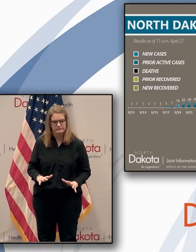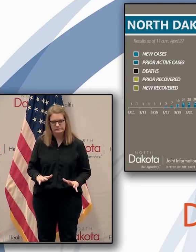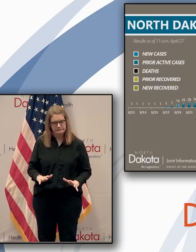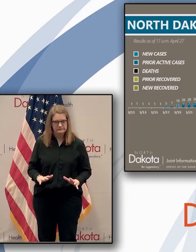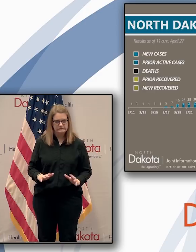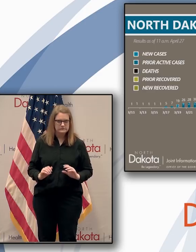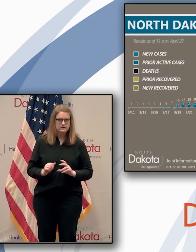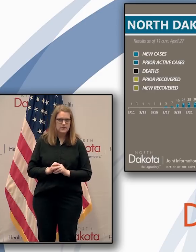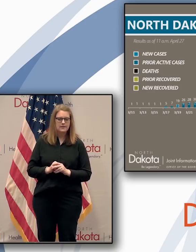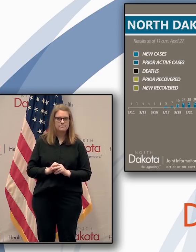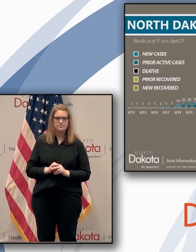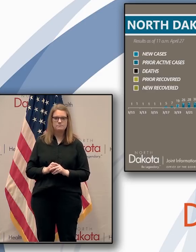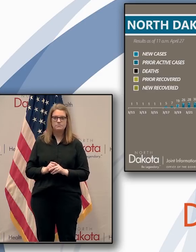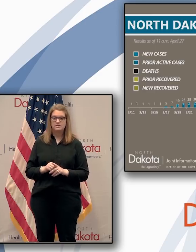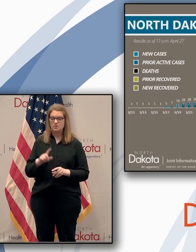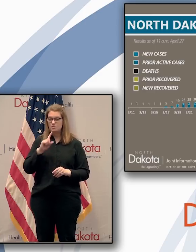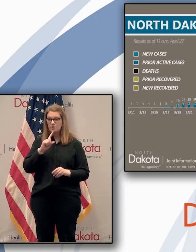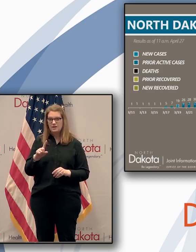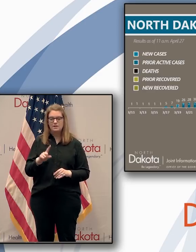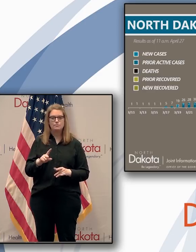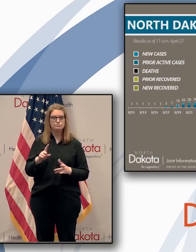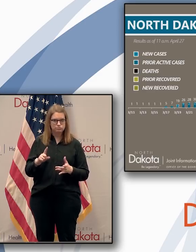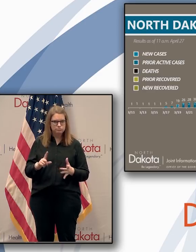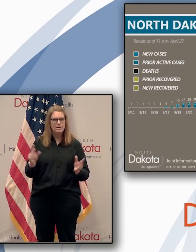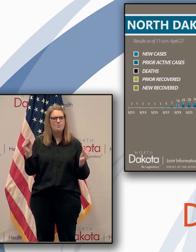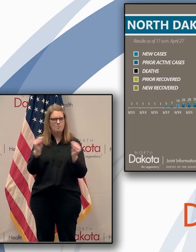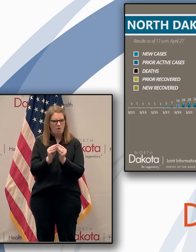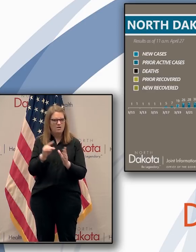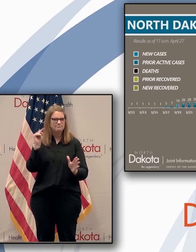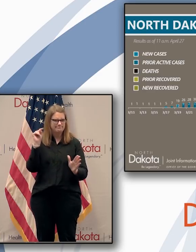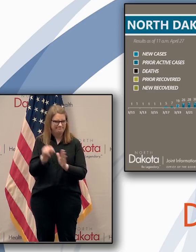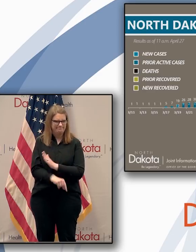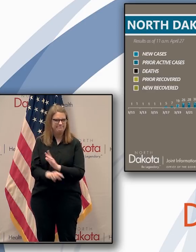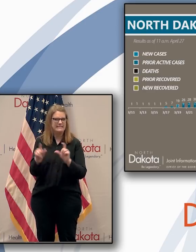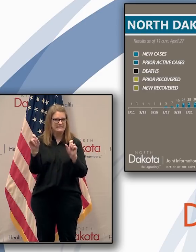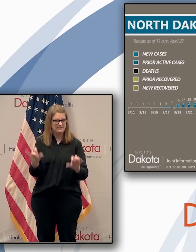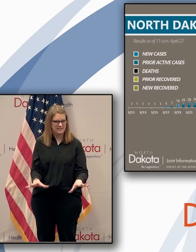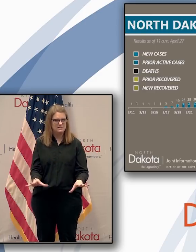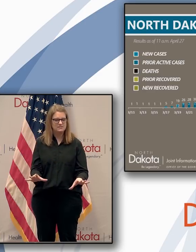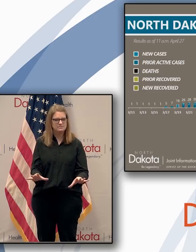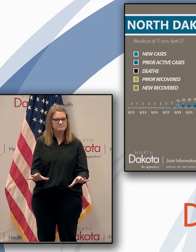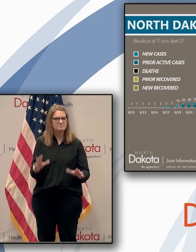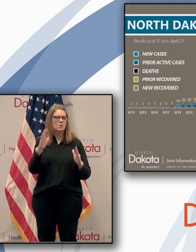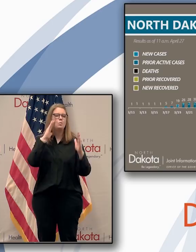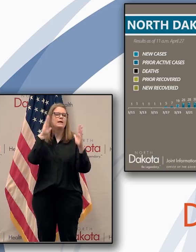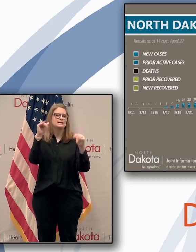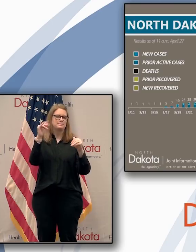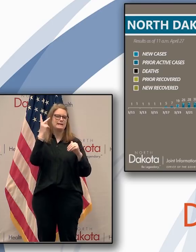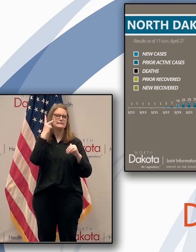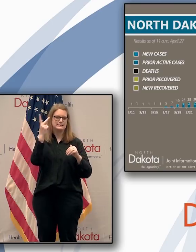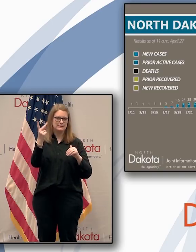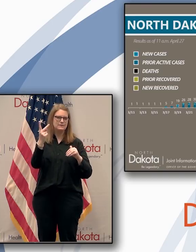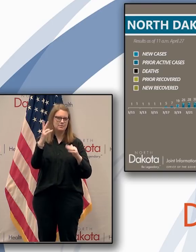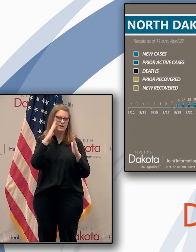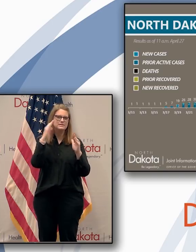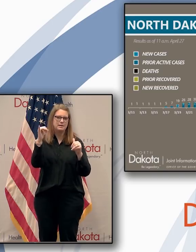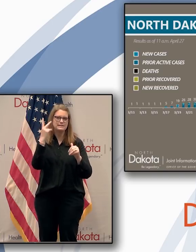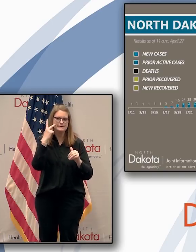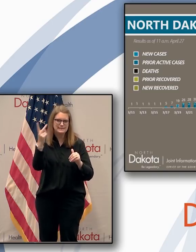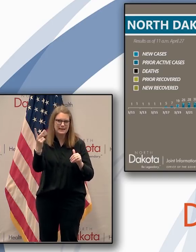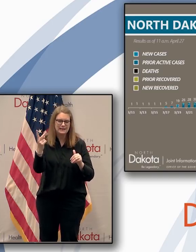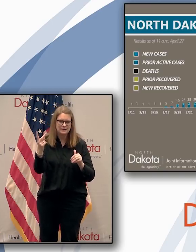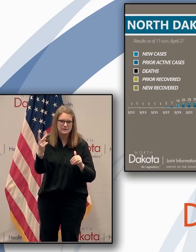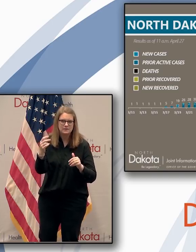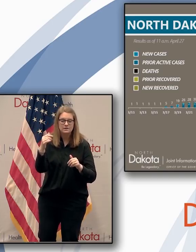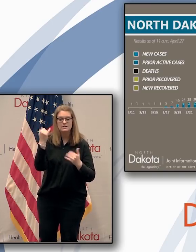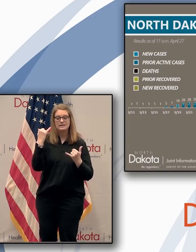but we are doing so much more testing. This is somewhat to be expected in terms of an absolute number because if you